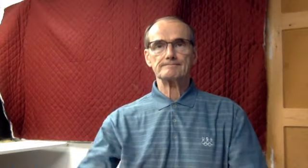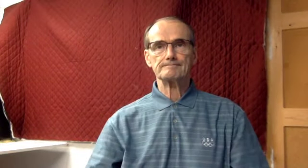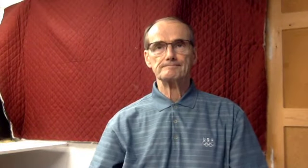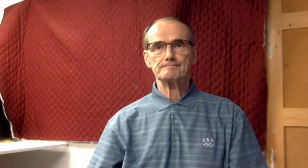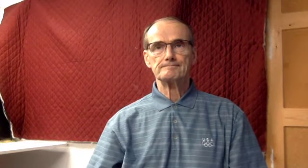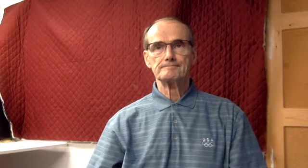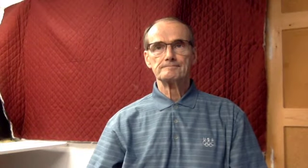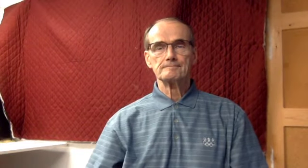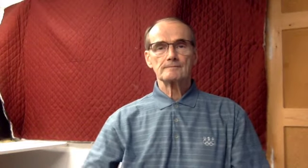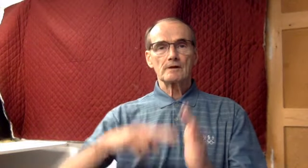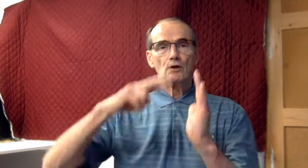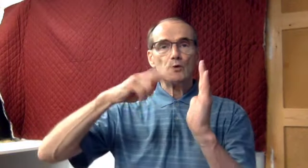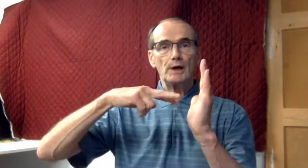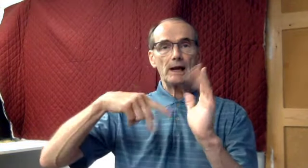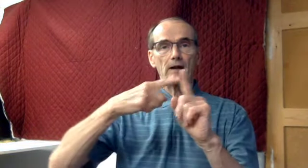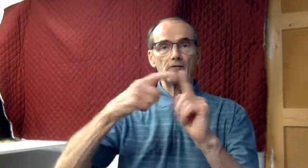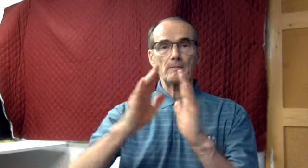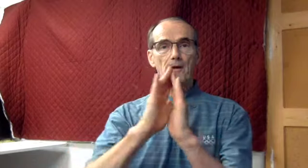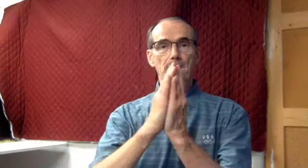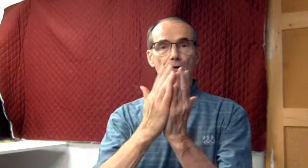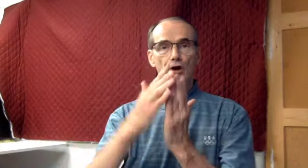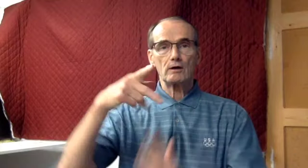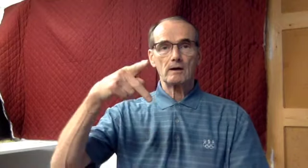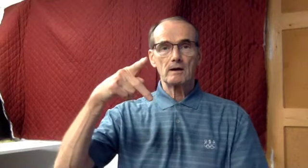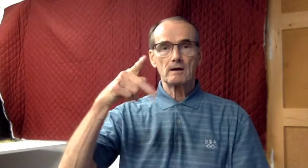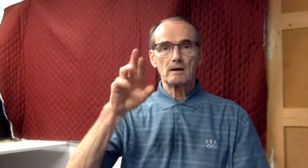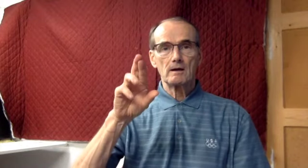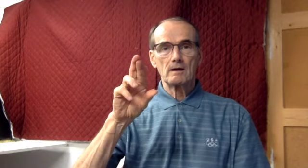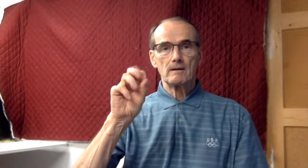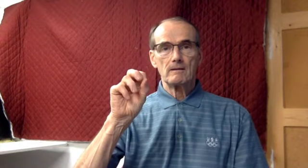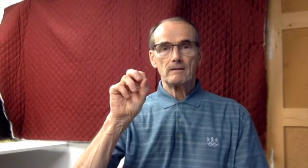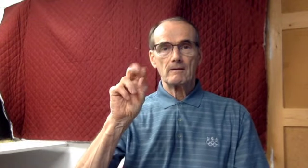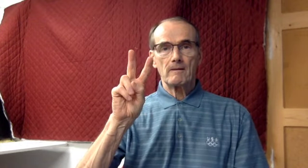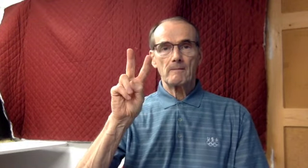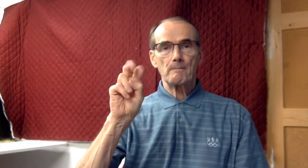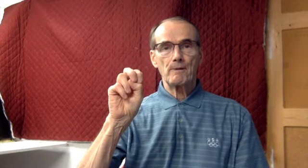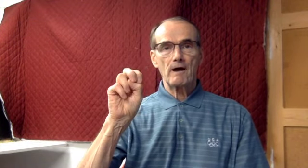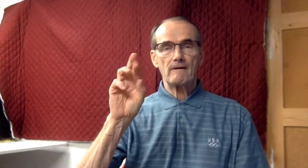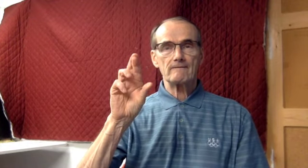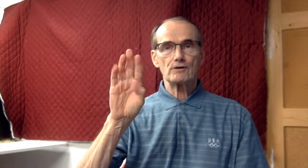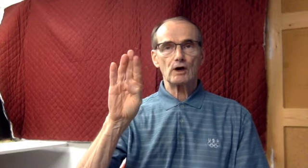First Reading A reading from the Book of Proverbs